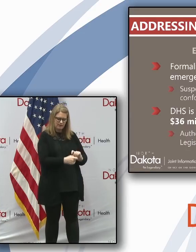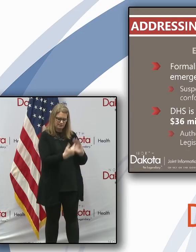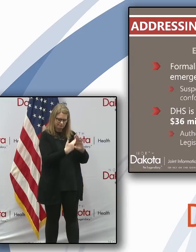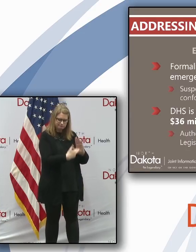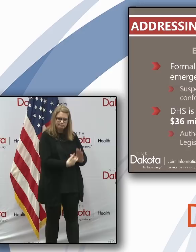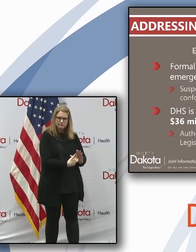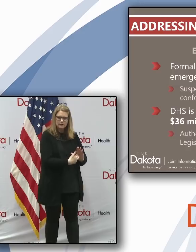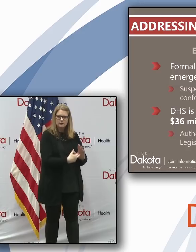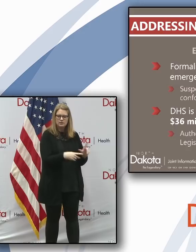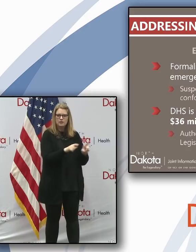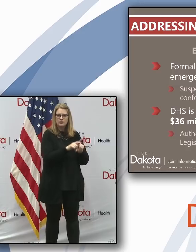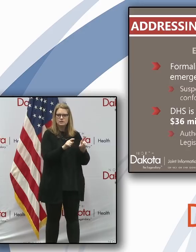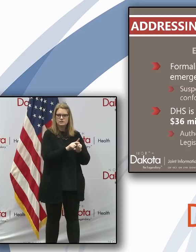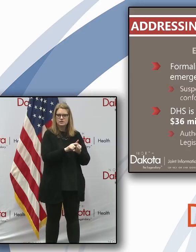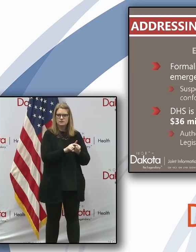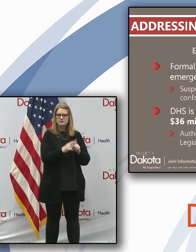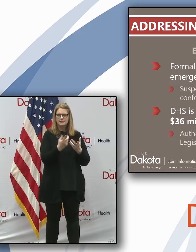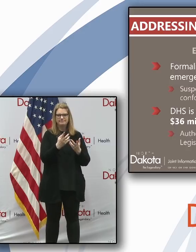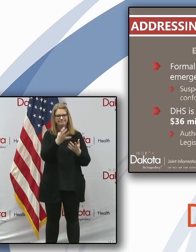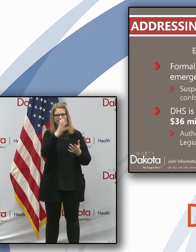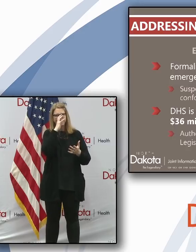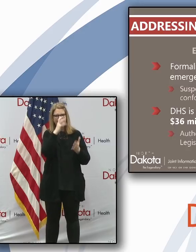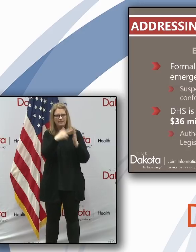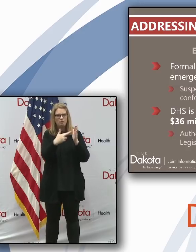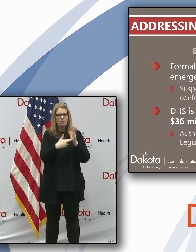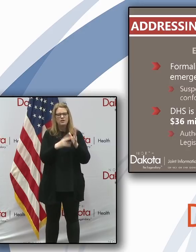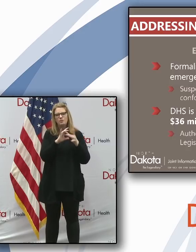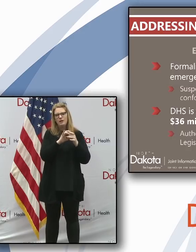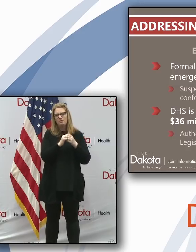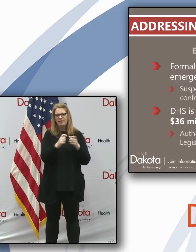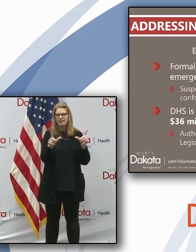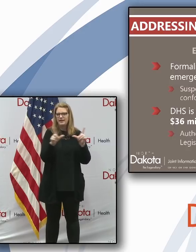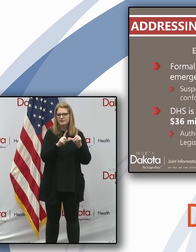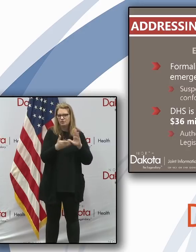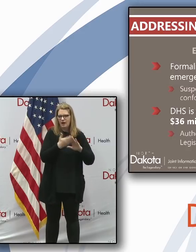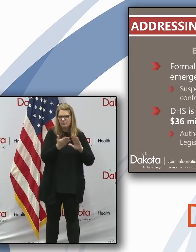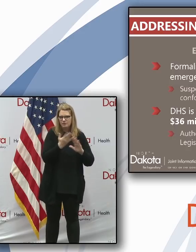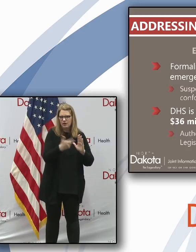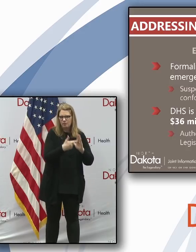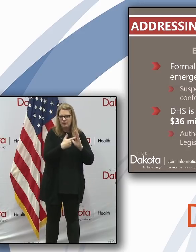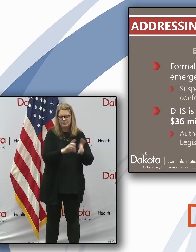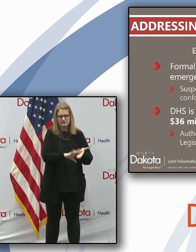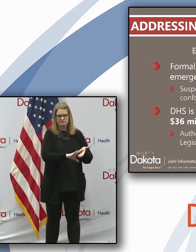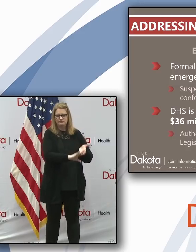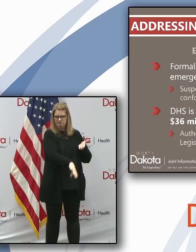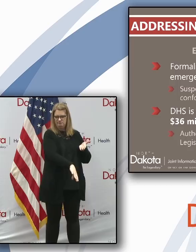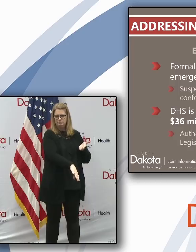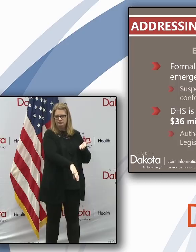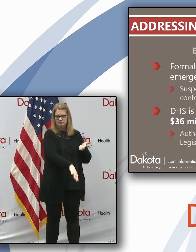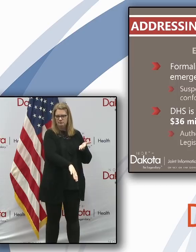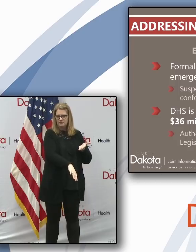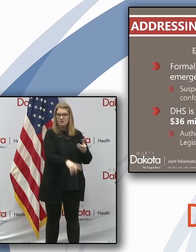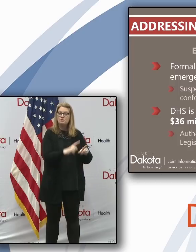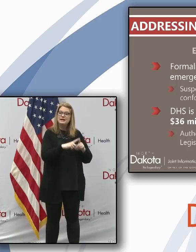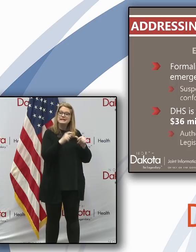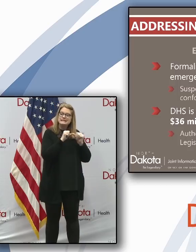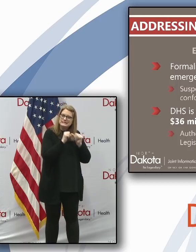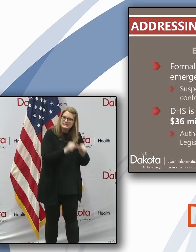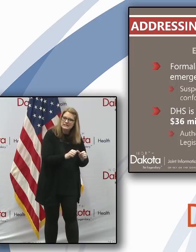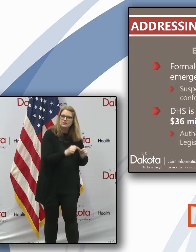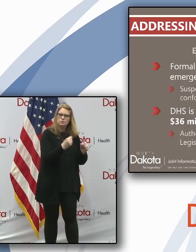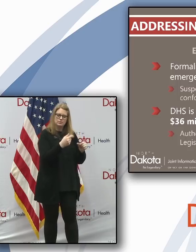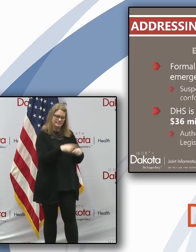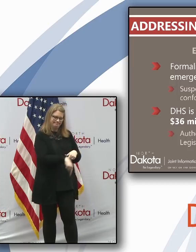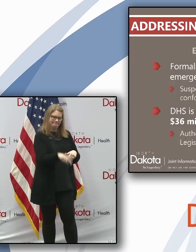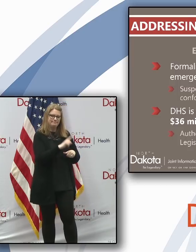uh, lifting and cutting through some red tape related to licensure and operating requirements. Uh, we'll still maintaining the safety of all those children, but it does